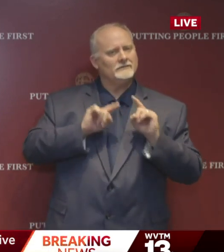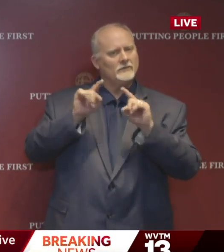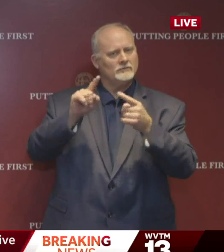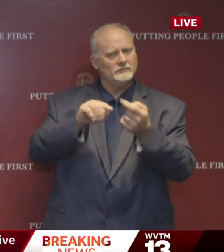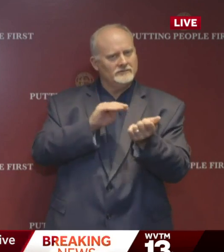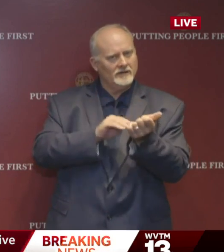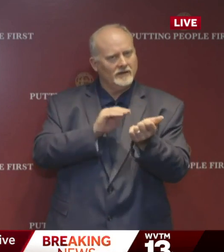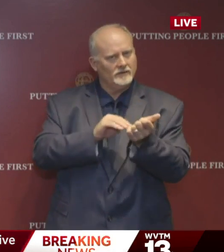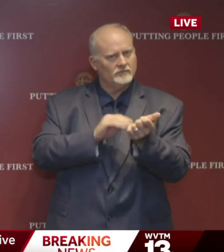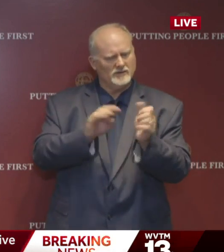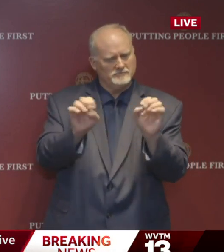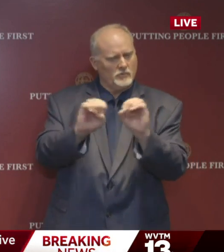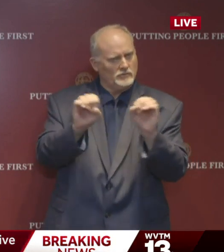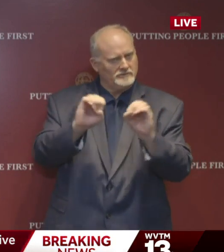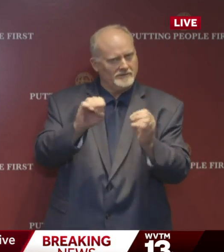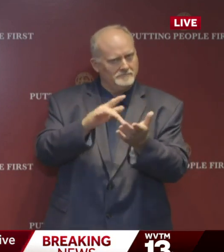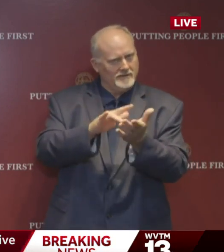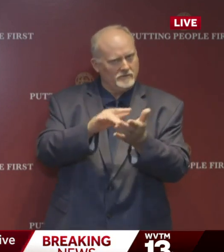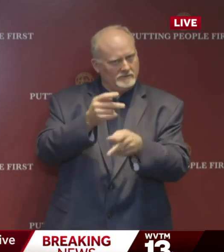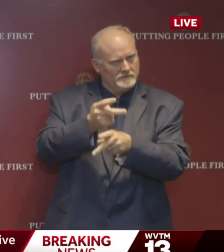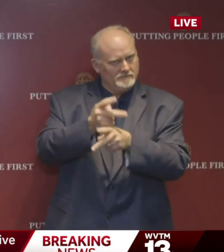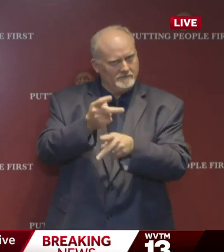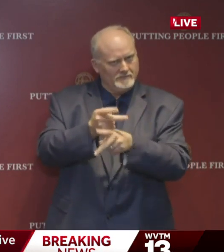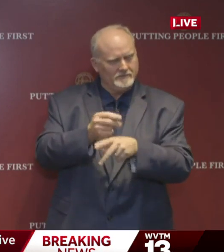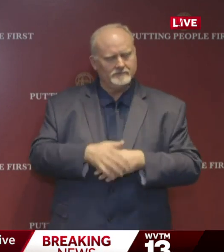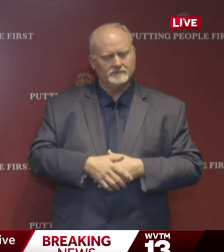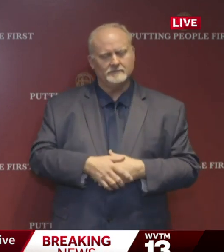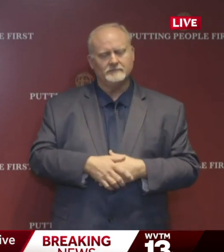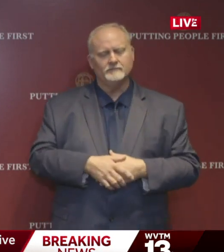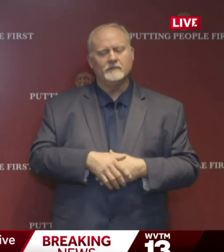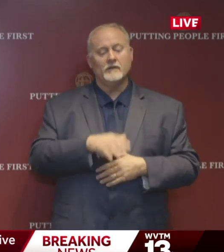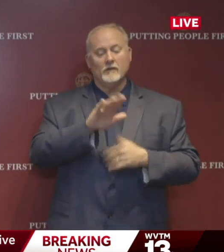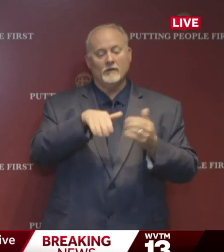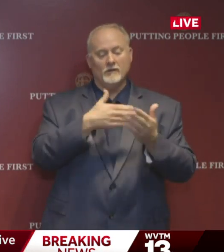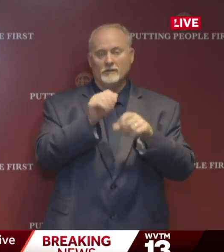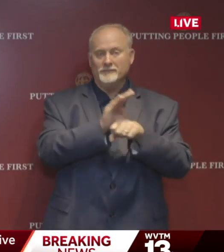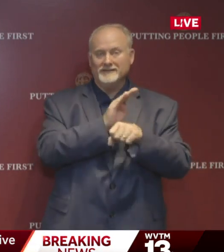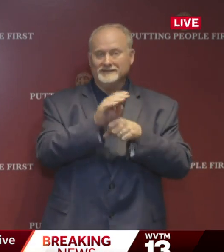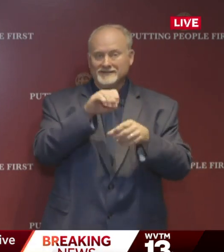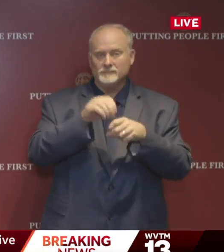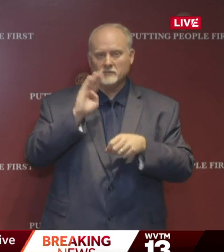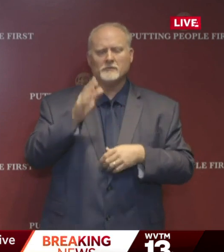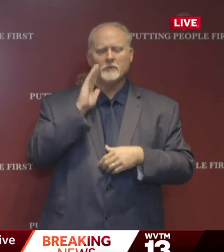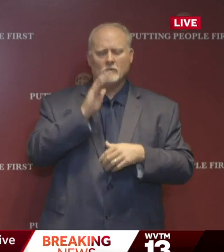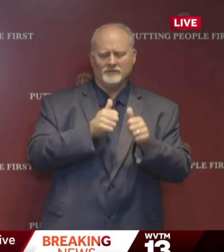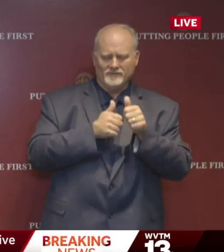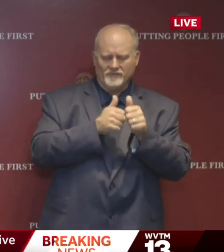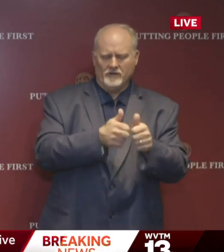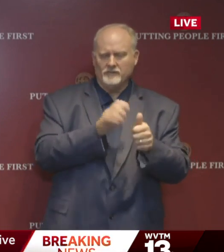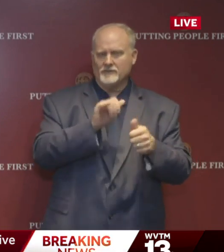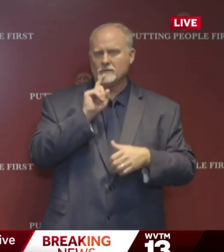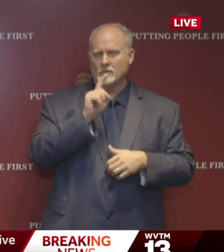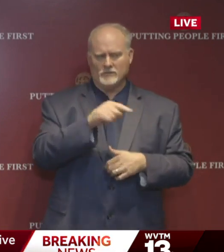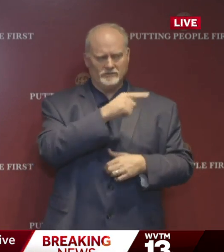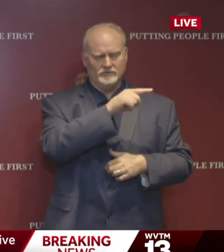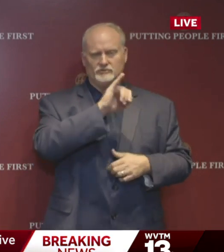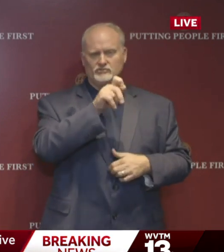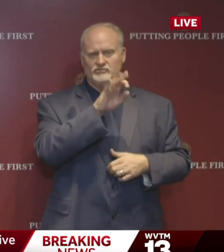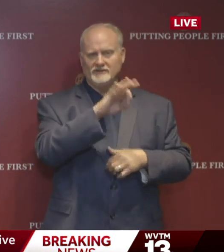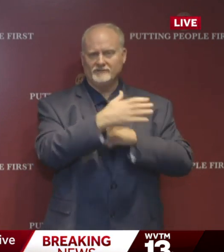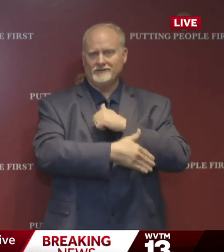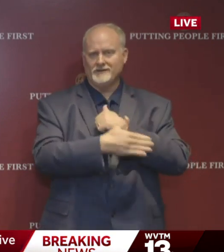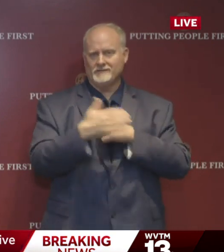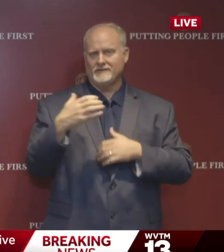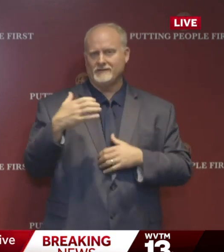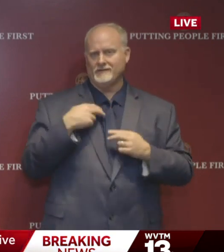treatment. All businesses within the city of Birmingham shall comply with the order of the Jefferson County Health Officer